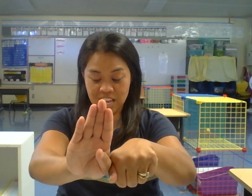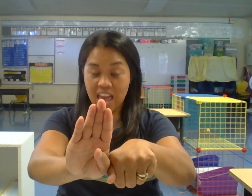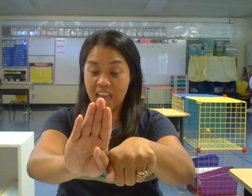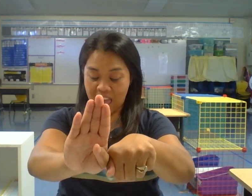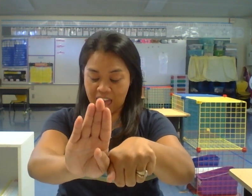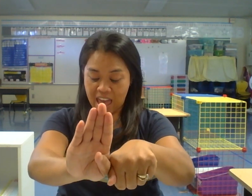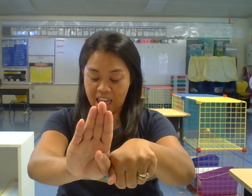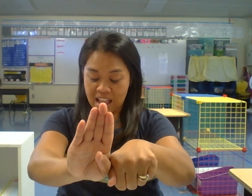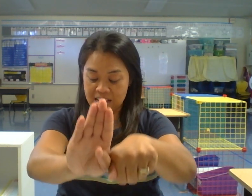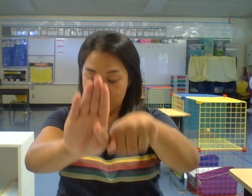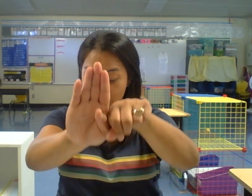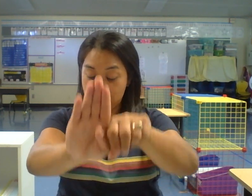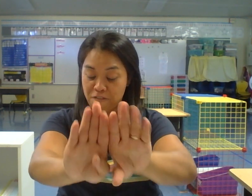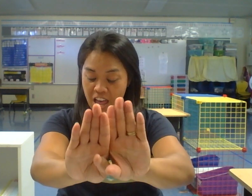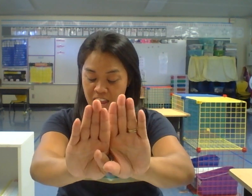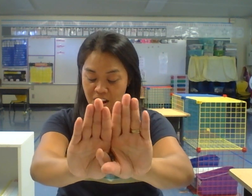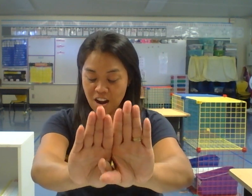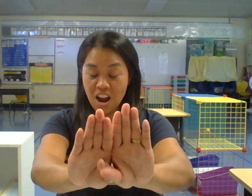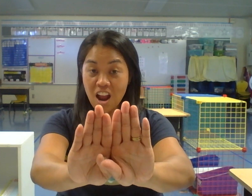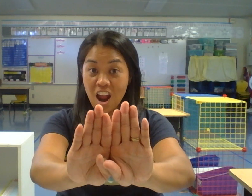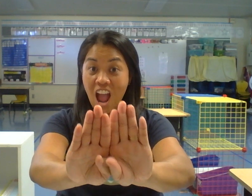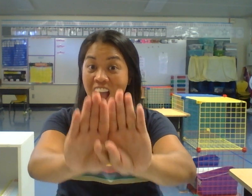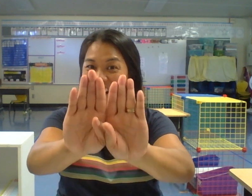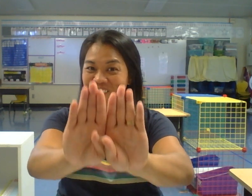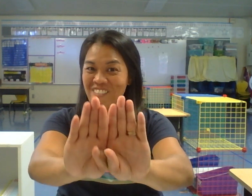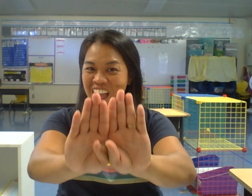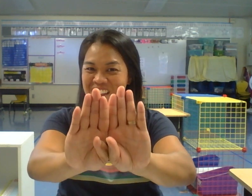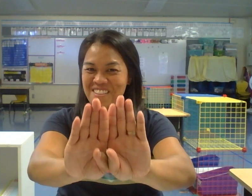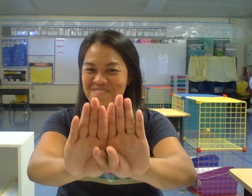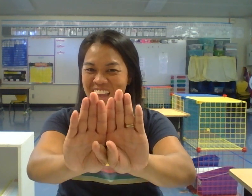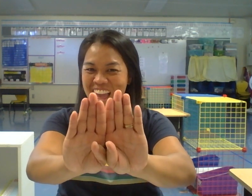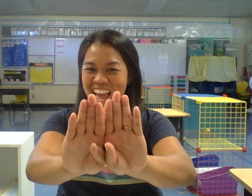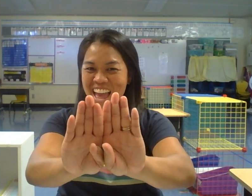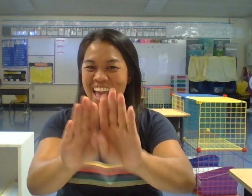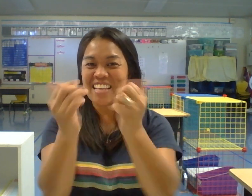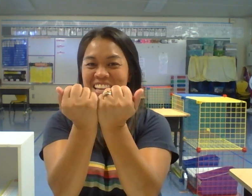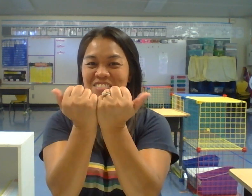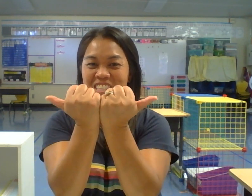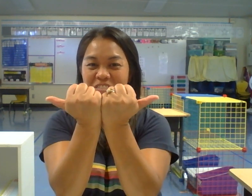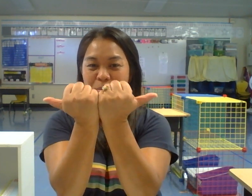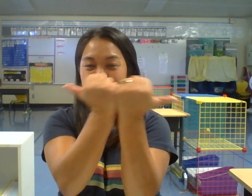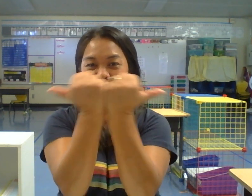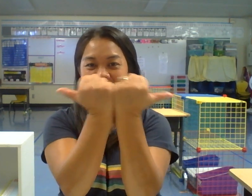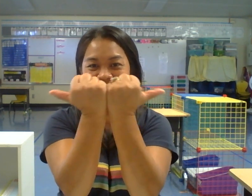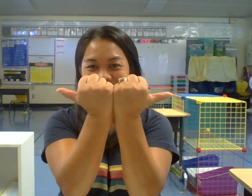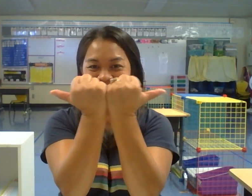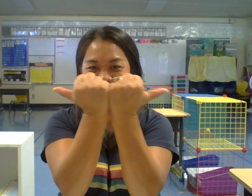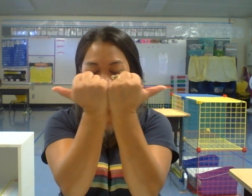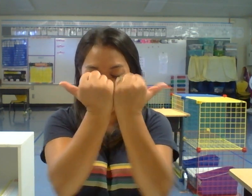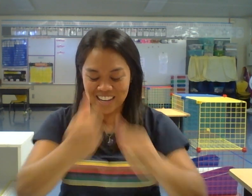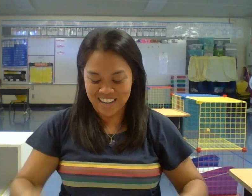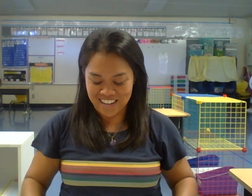Add fire. Fireman. Fireman. Give yourself a big shocker.